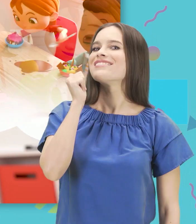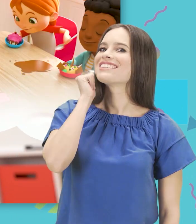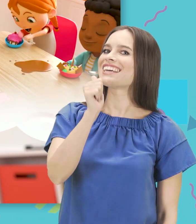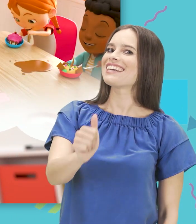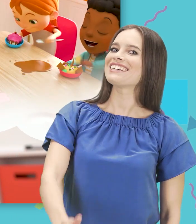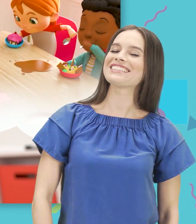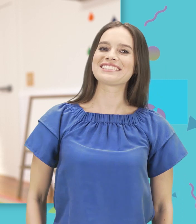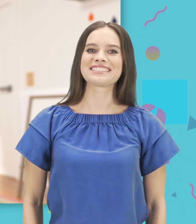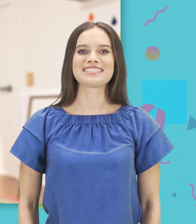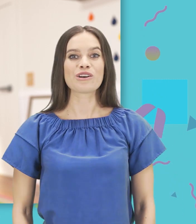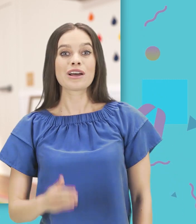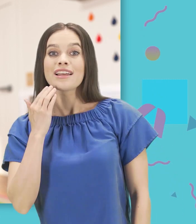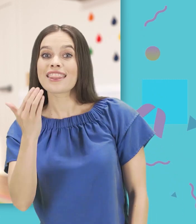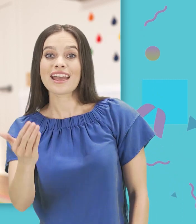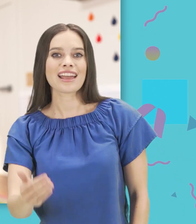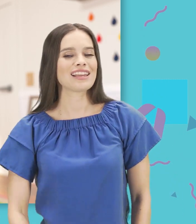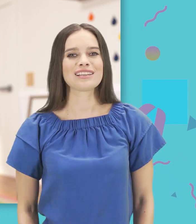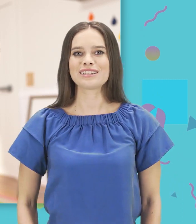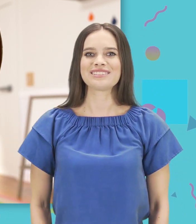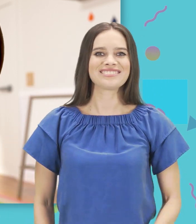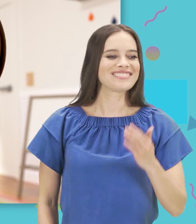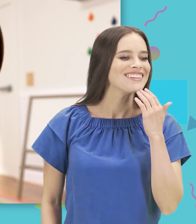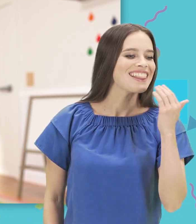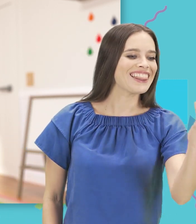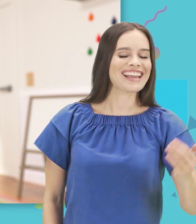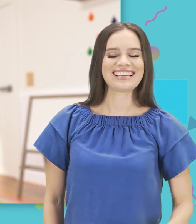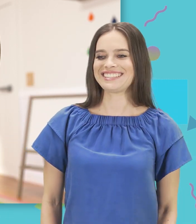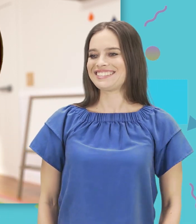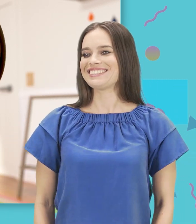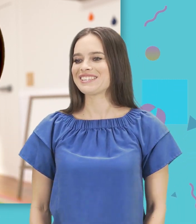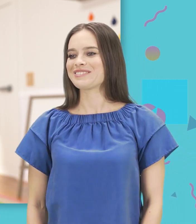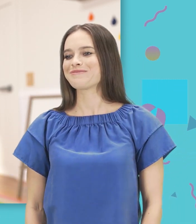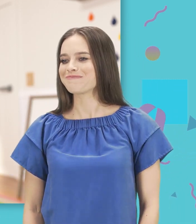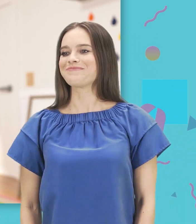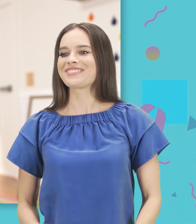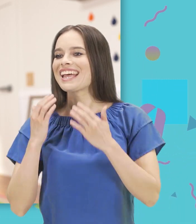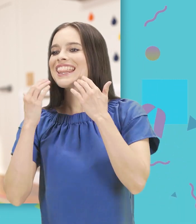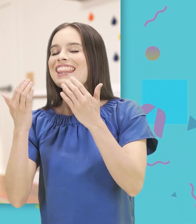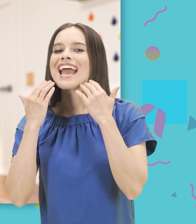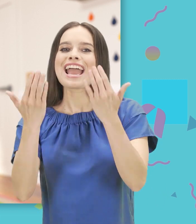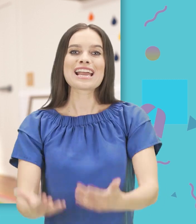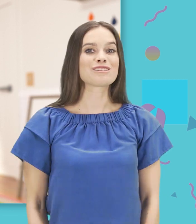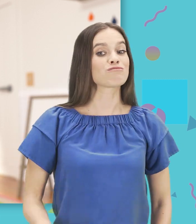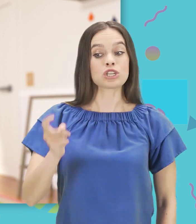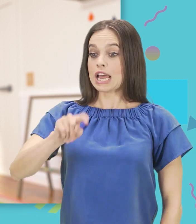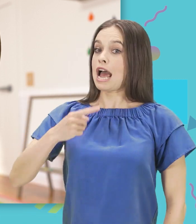day I want to thank you, thank you, I just want to